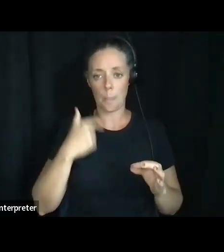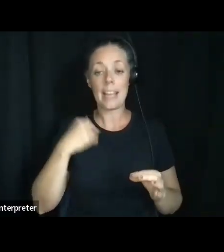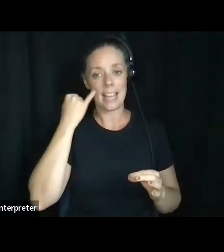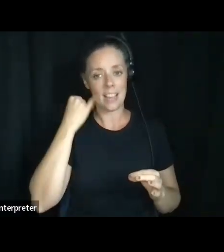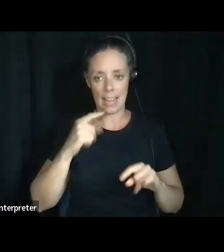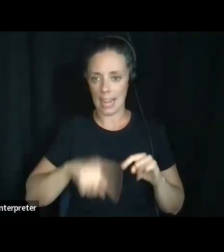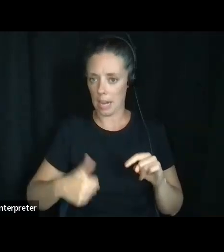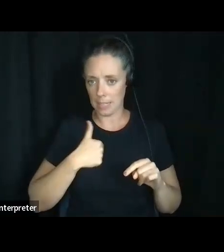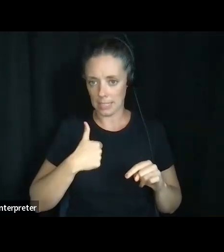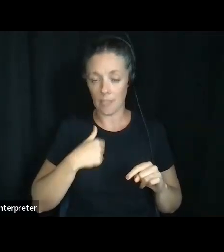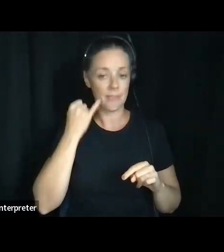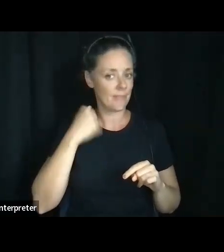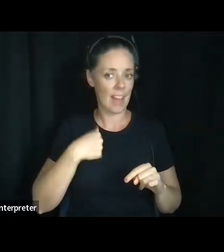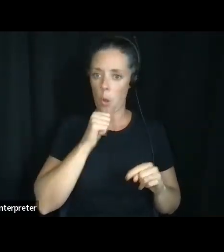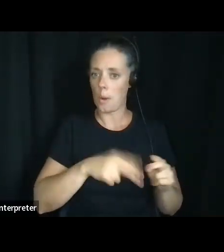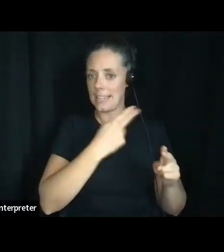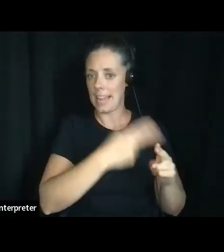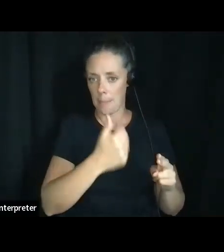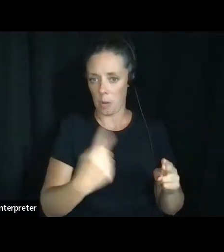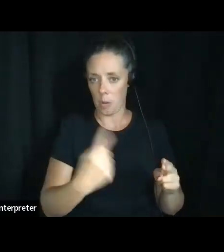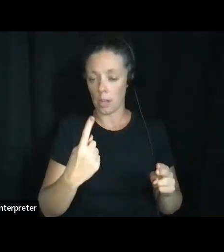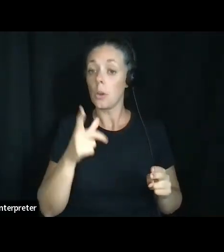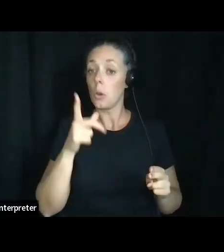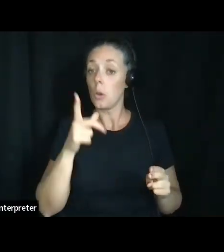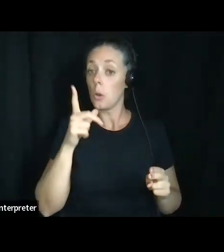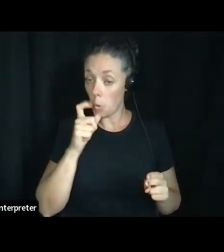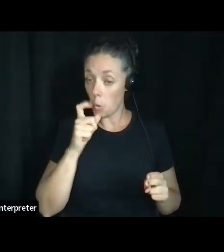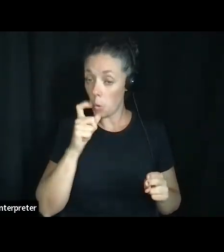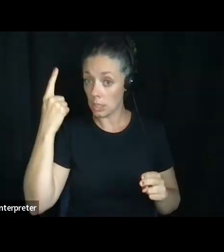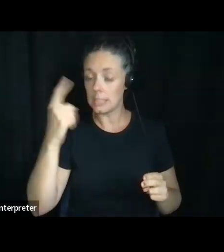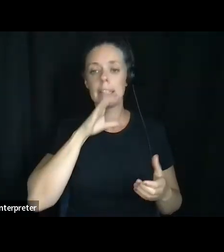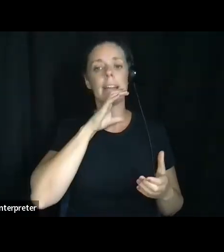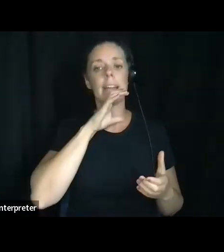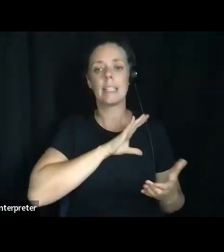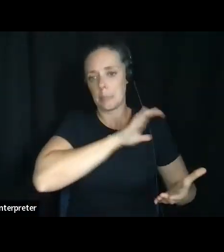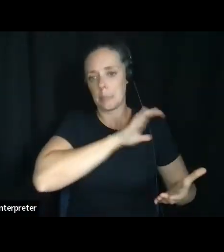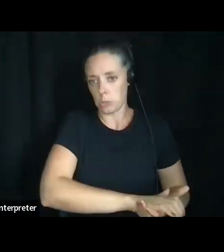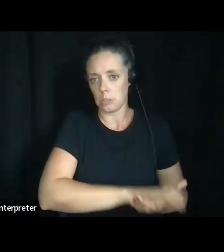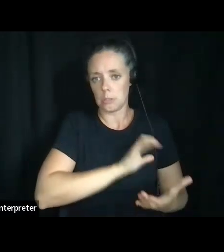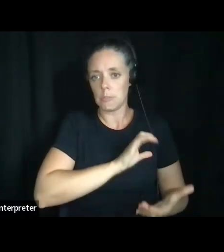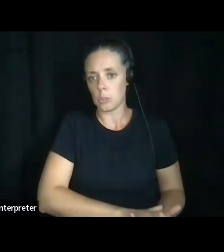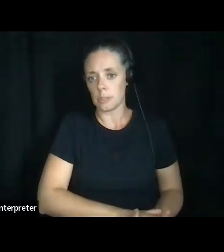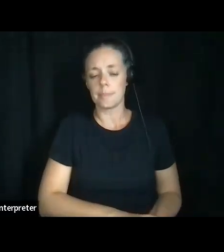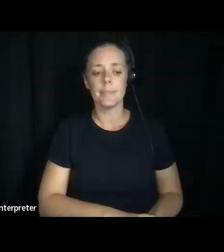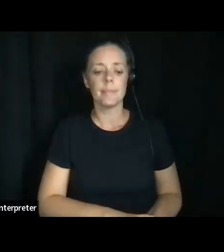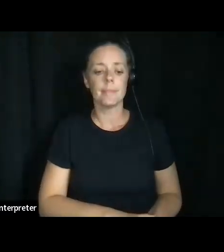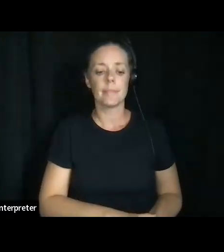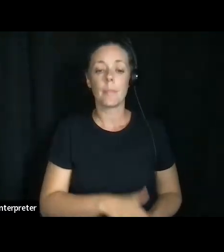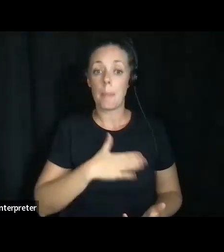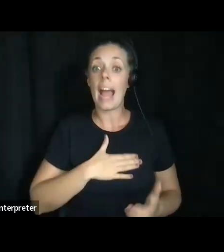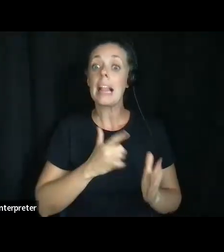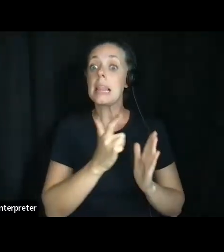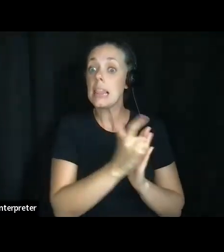and I haven't named anybody. The first on that list is my spouse. Um, and that is my legal spouse.